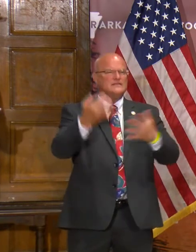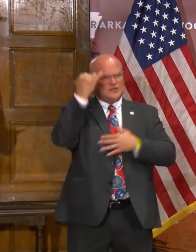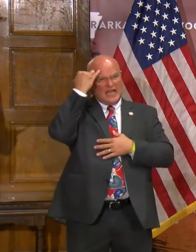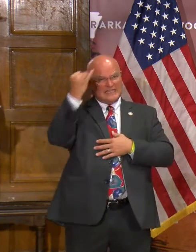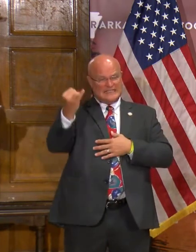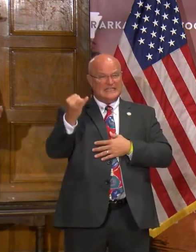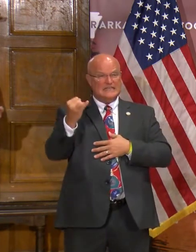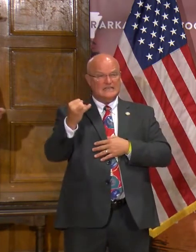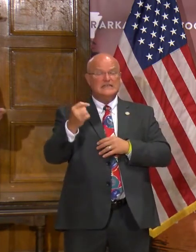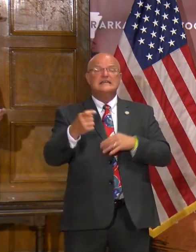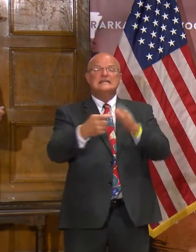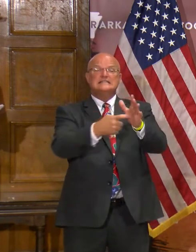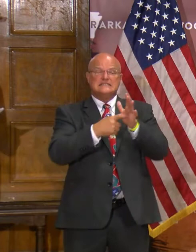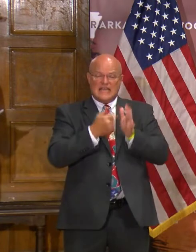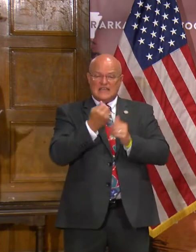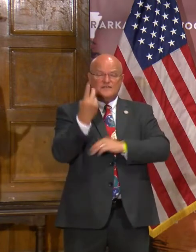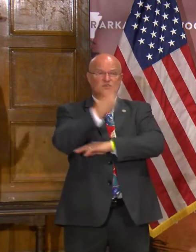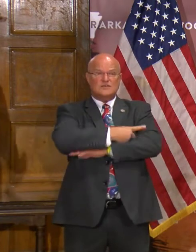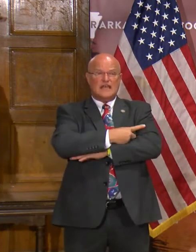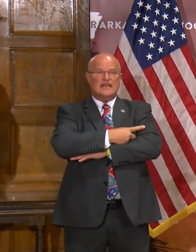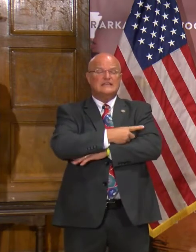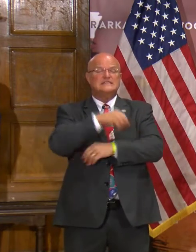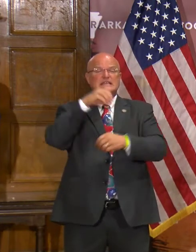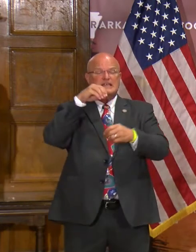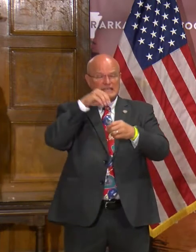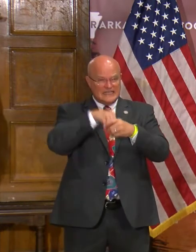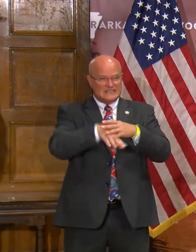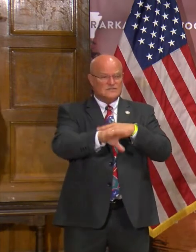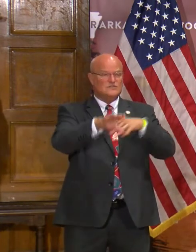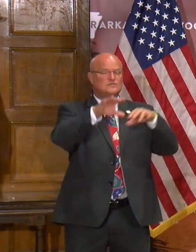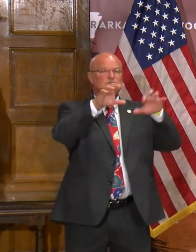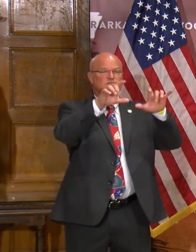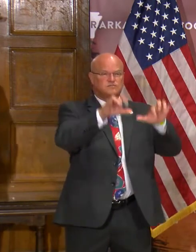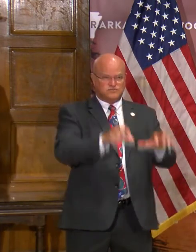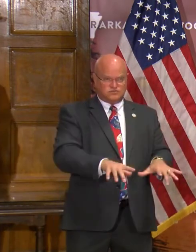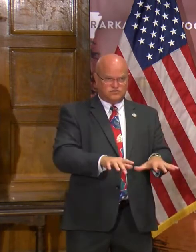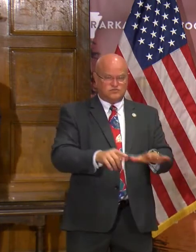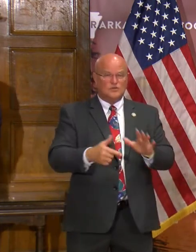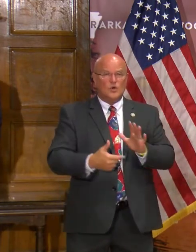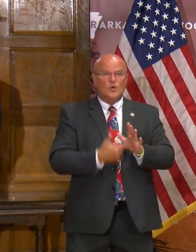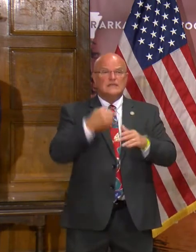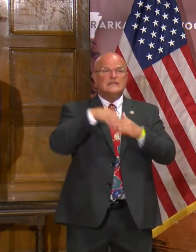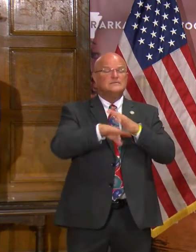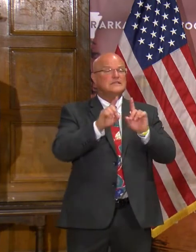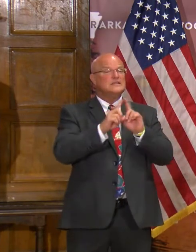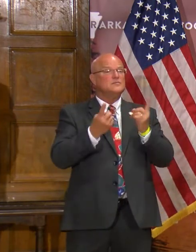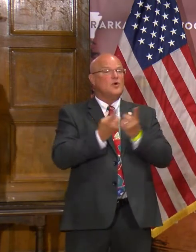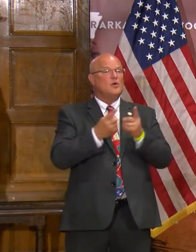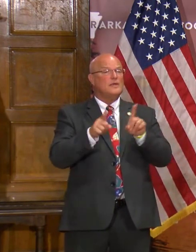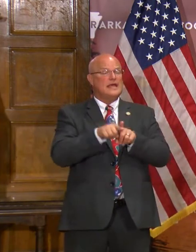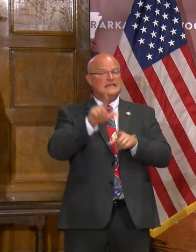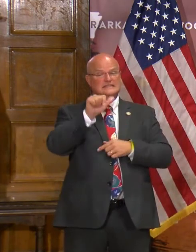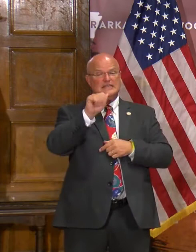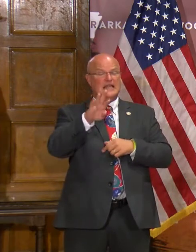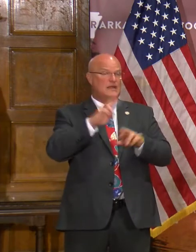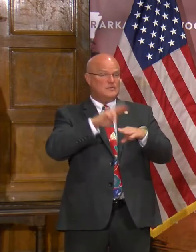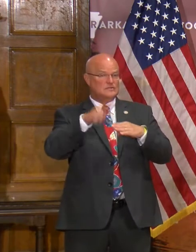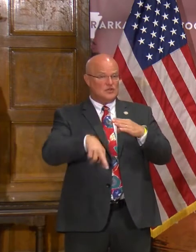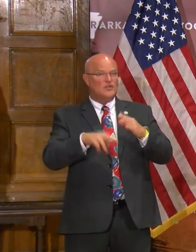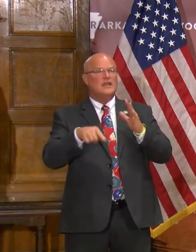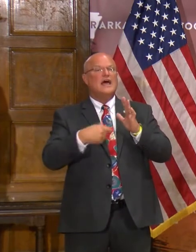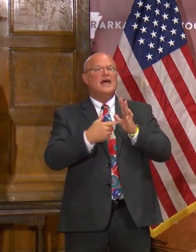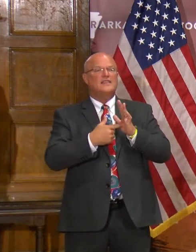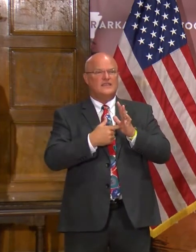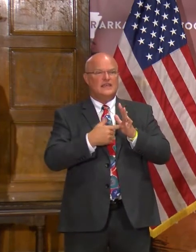idea. Is it going to take a few days to get it into the queue for action? Once it enters the department as a lab result, then